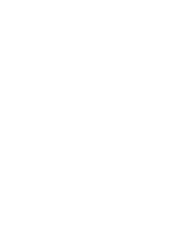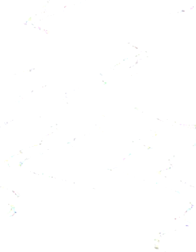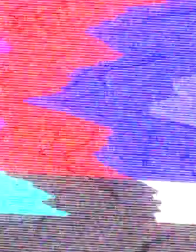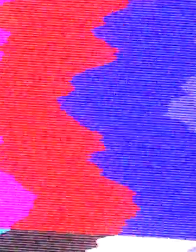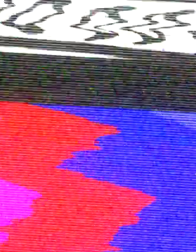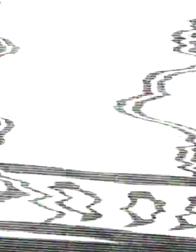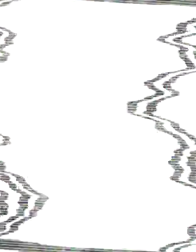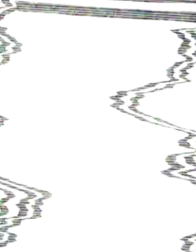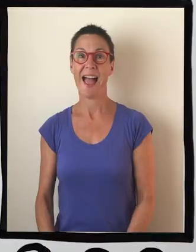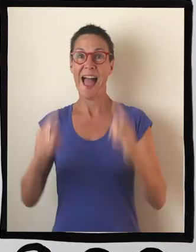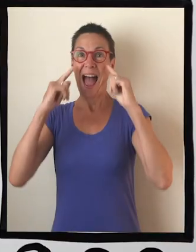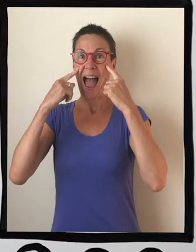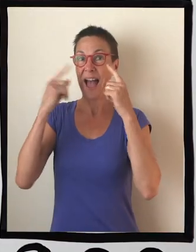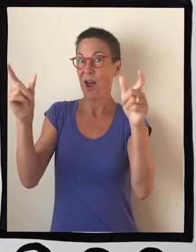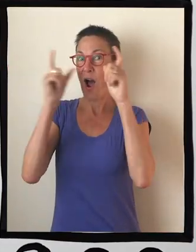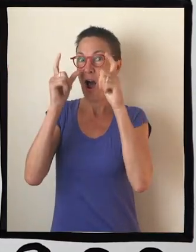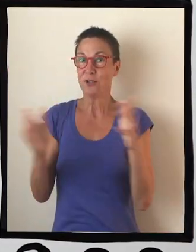It's Anna and RG's Broom Cupboard.